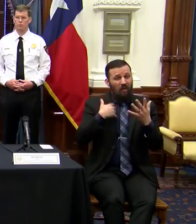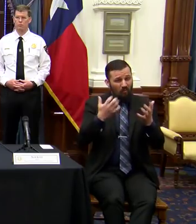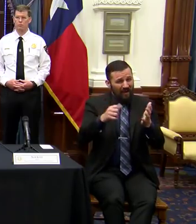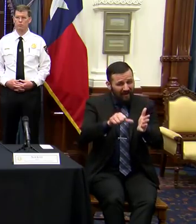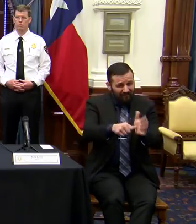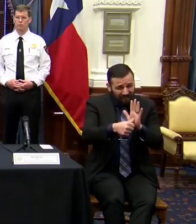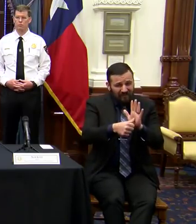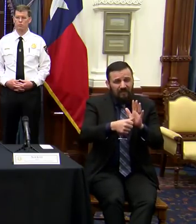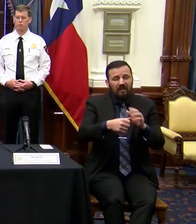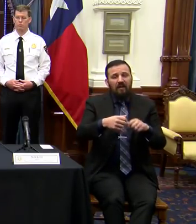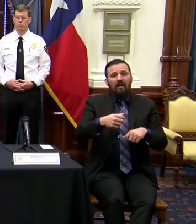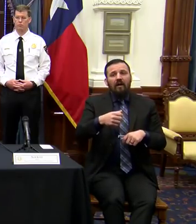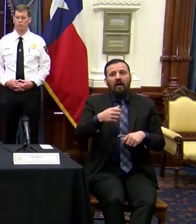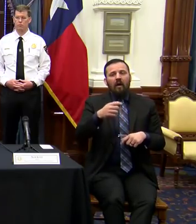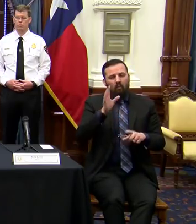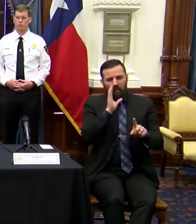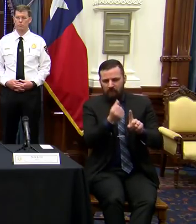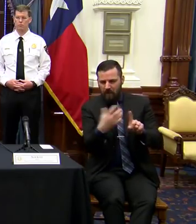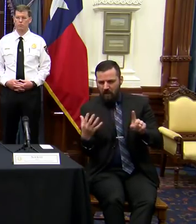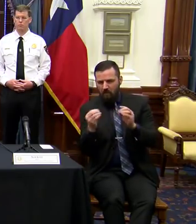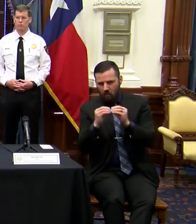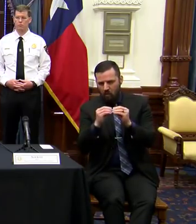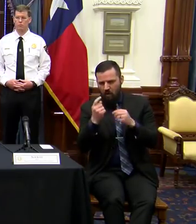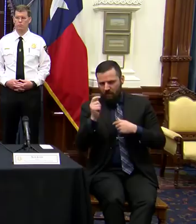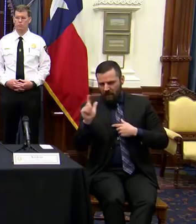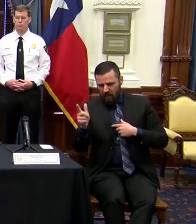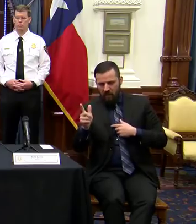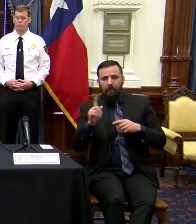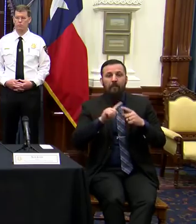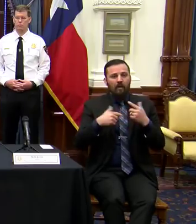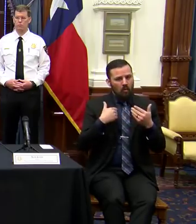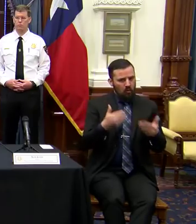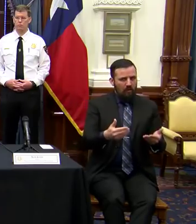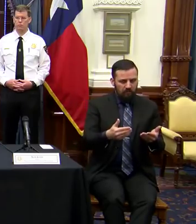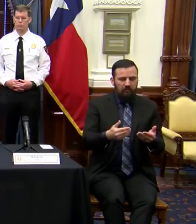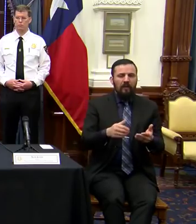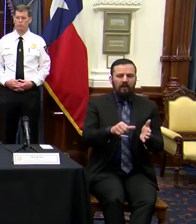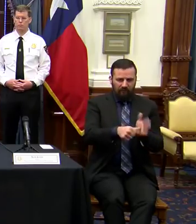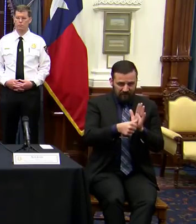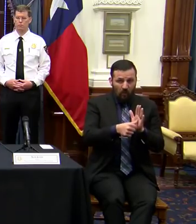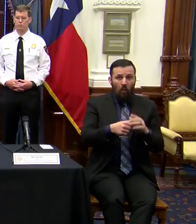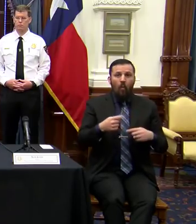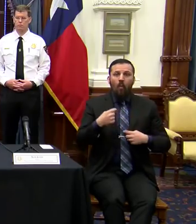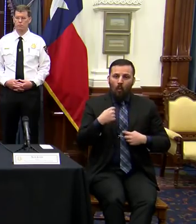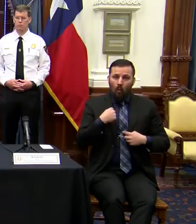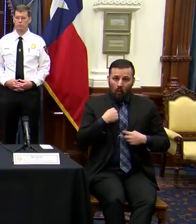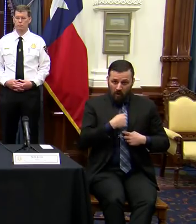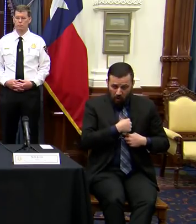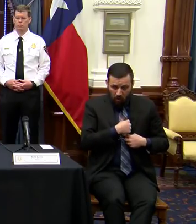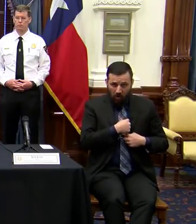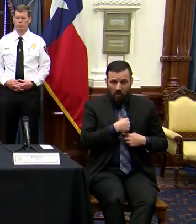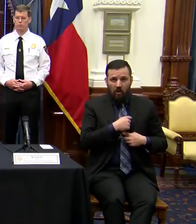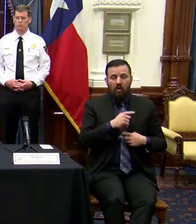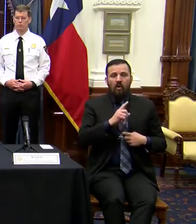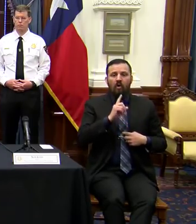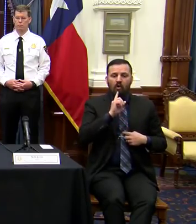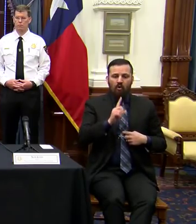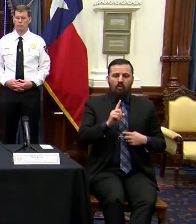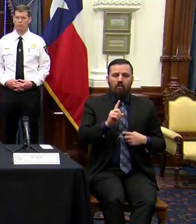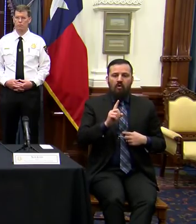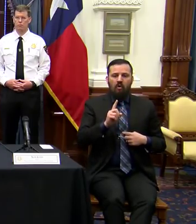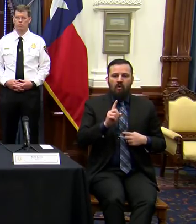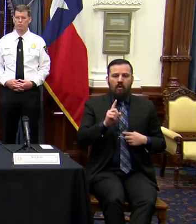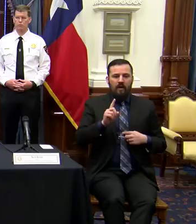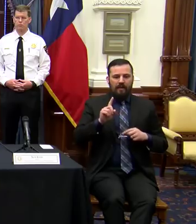that I'm going to come back to and expand upon further in a moment. We are testing